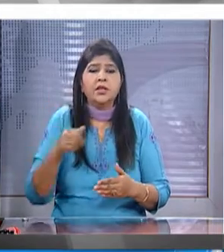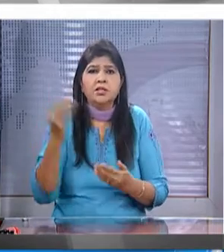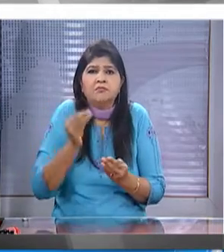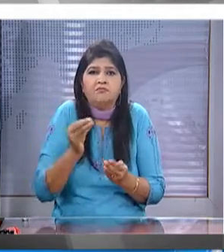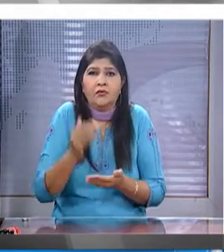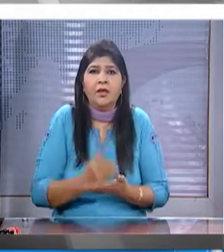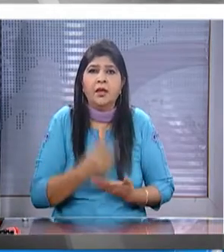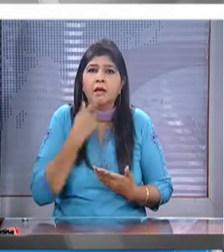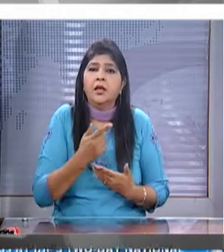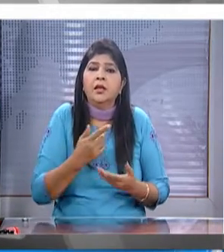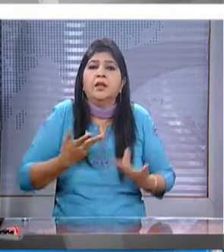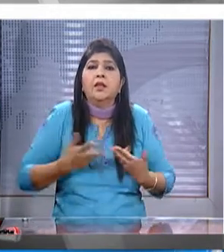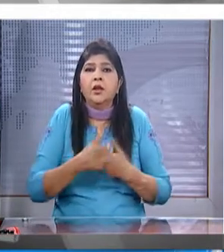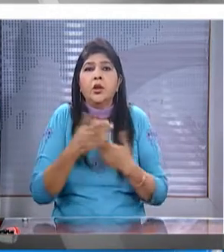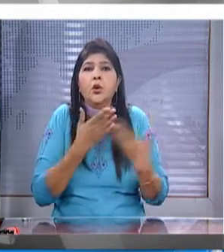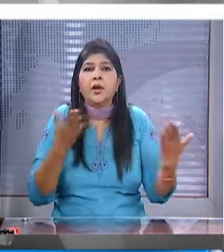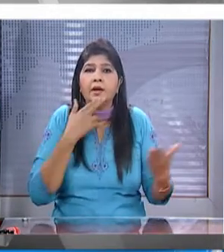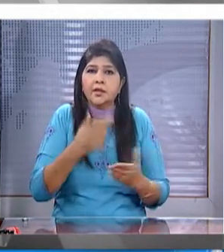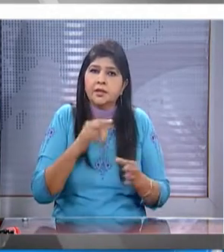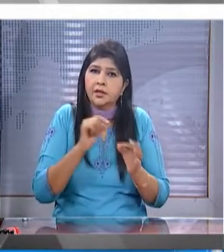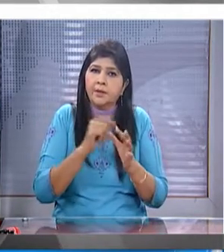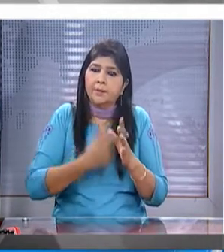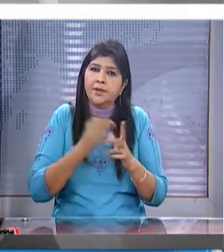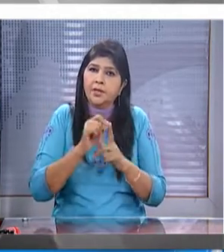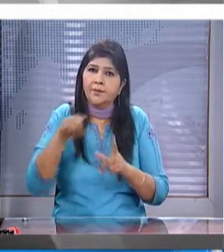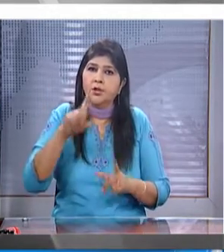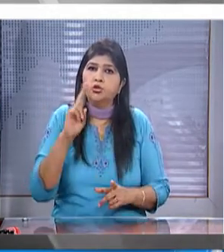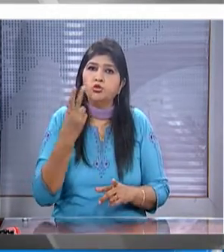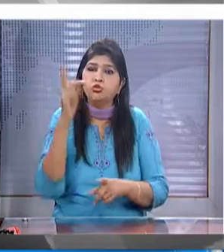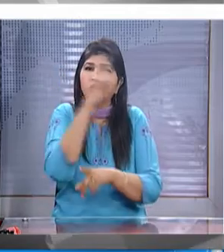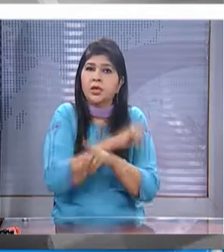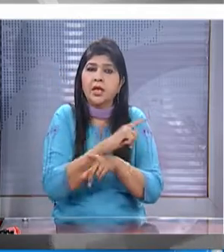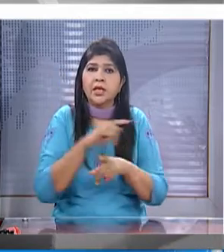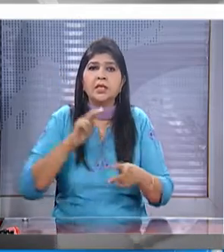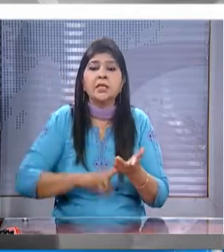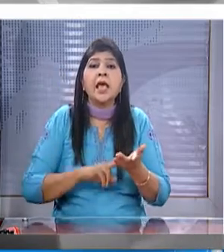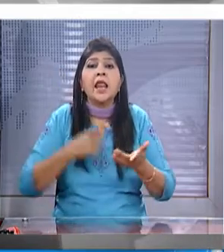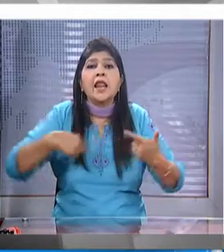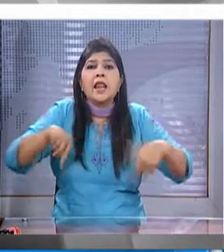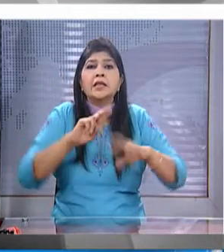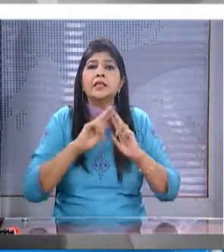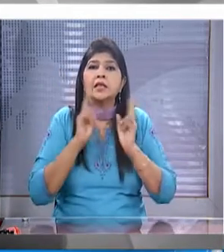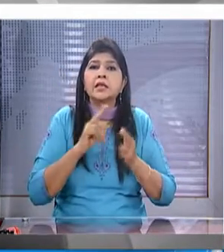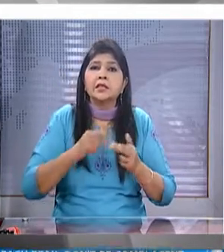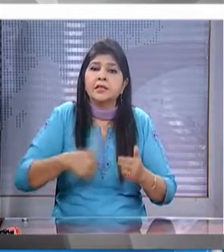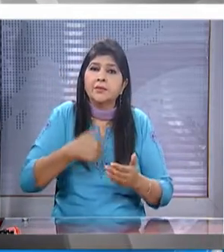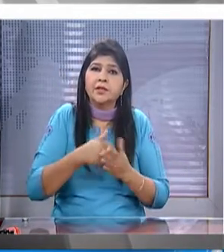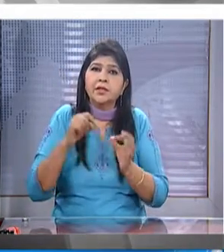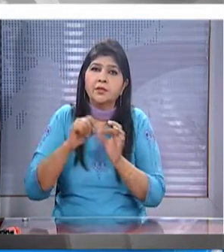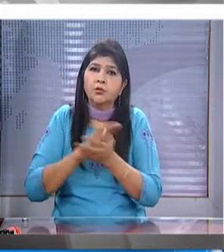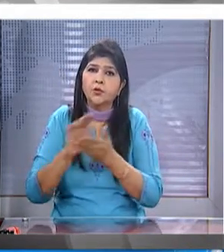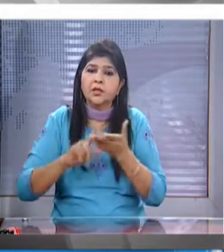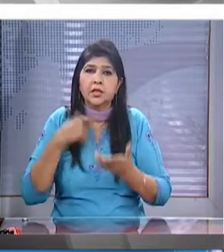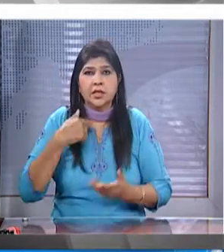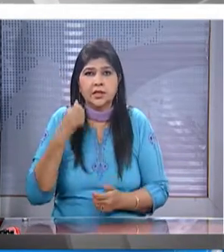traditionally weak in his inaugural address at the bjp's two-day national executive in bhuvaneshwar he also